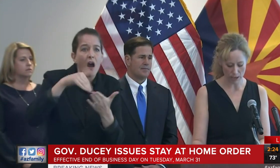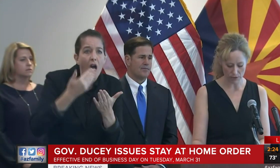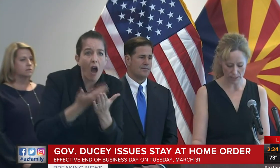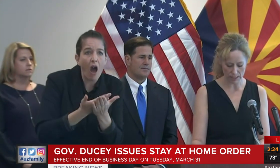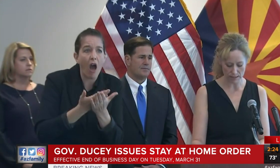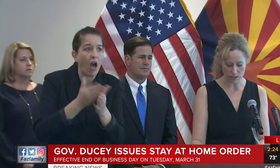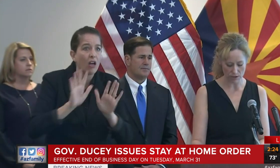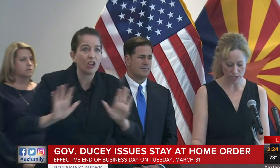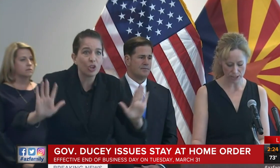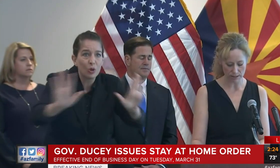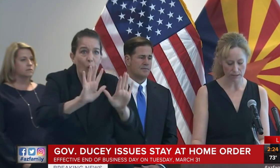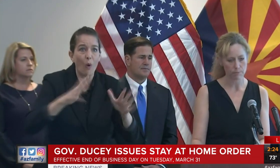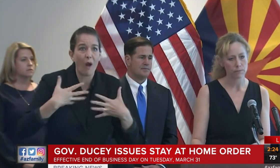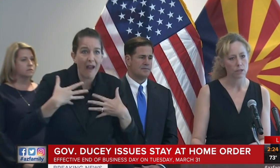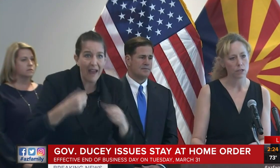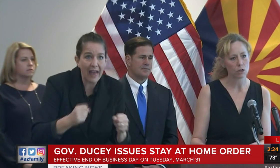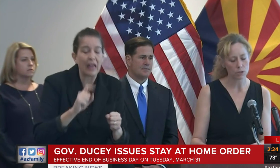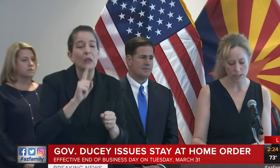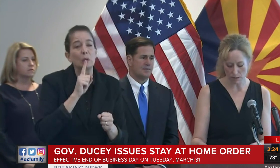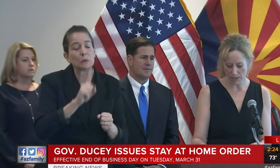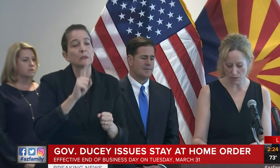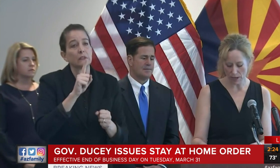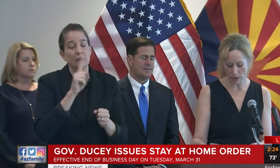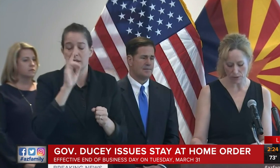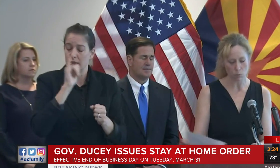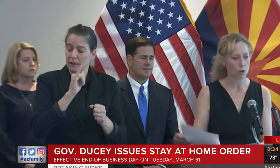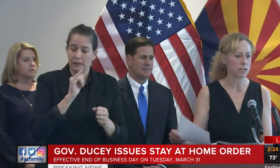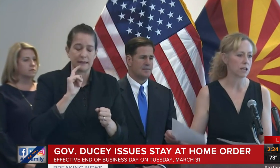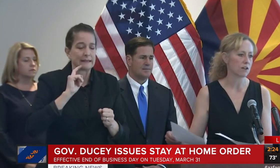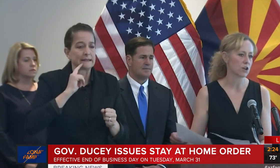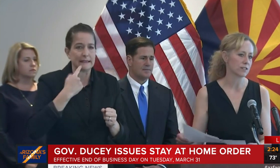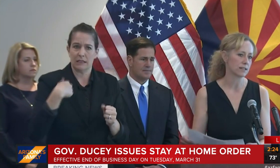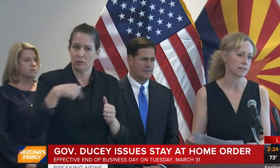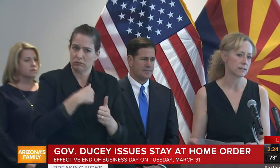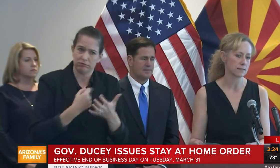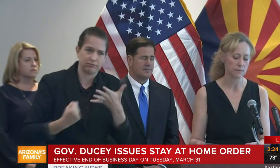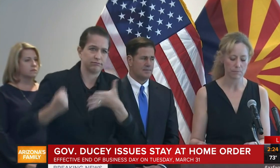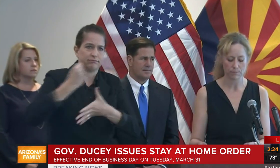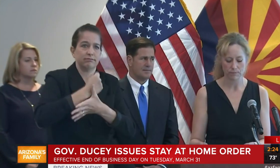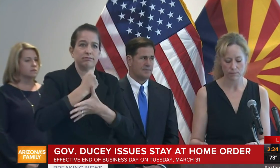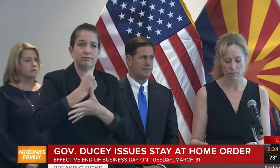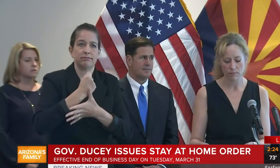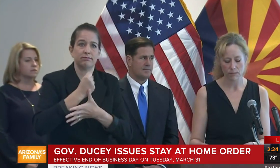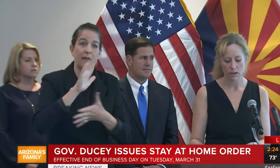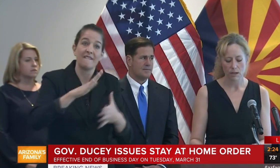of public health into consideration, including the mental health and well-being of our citizens.